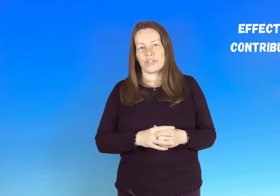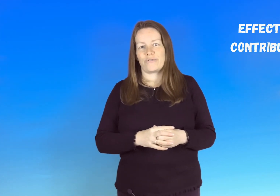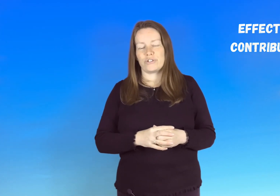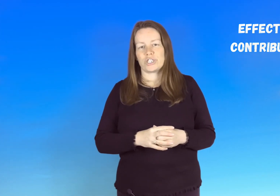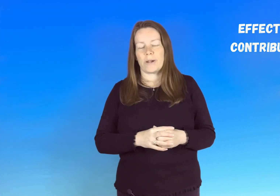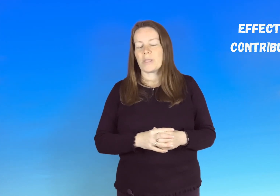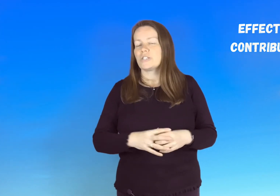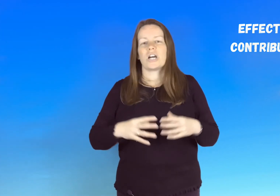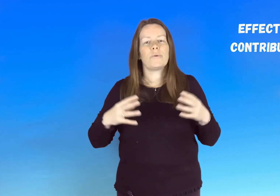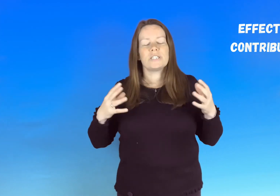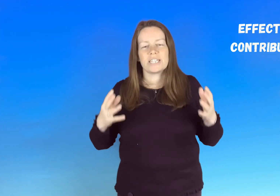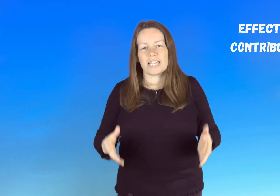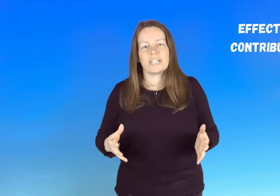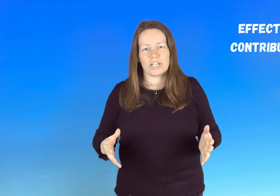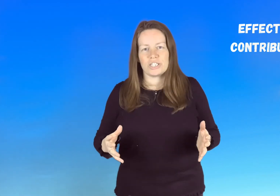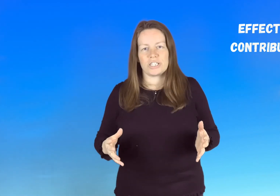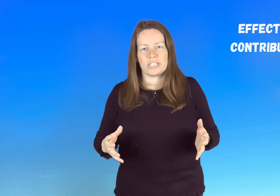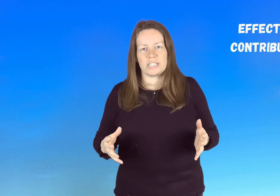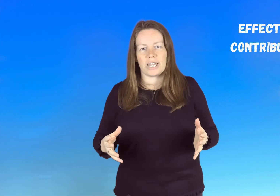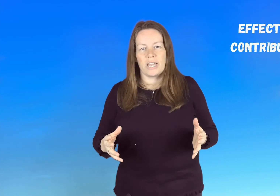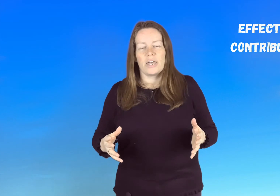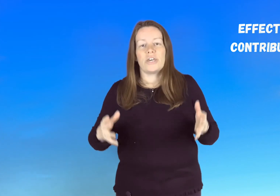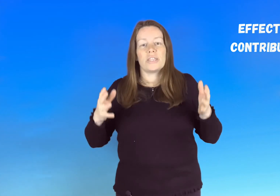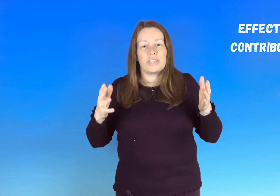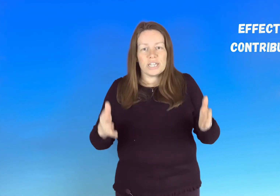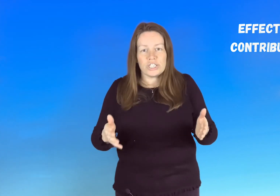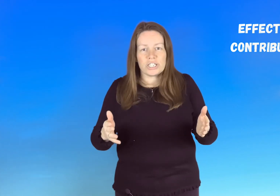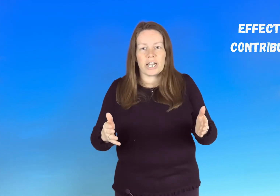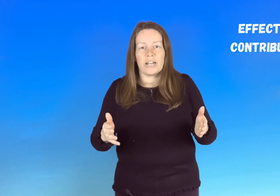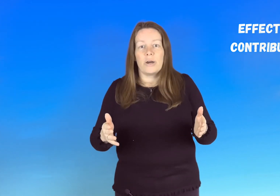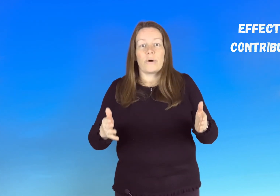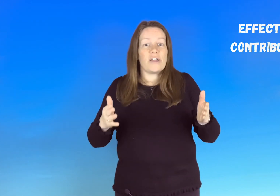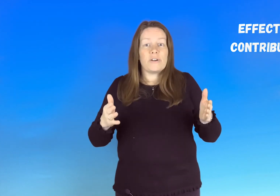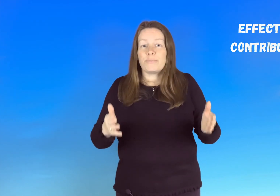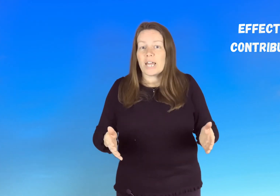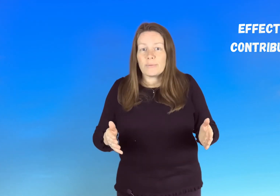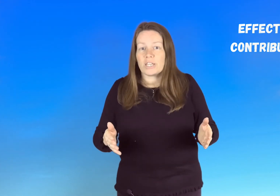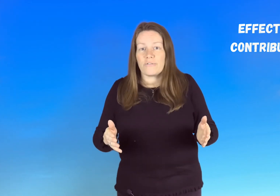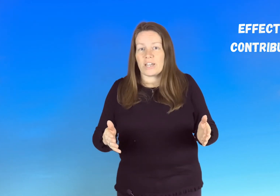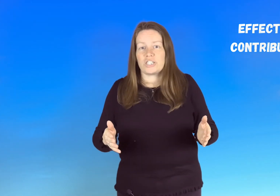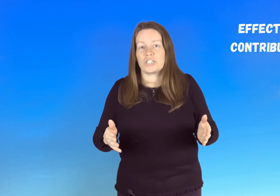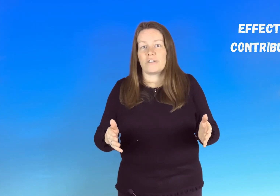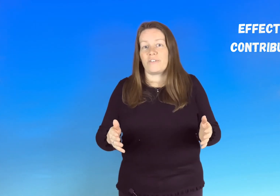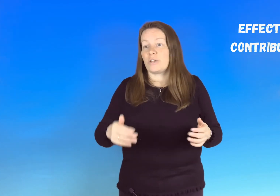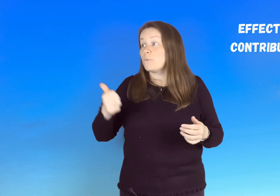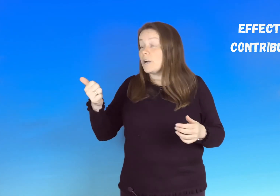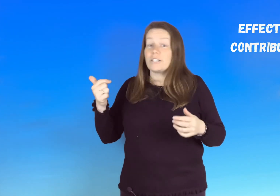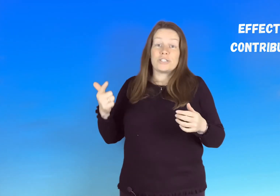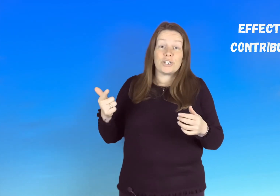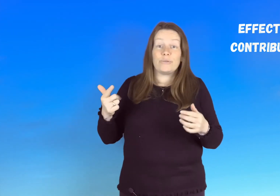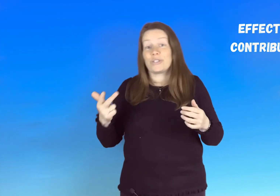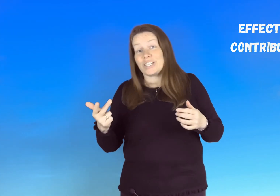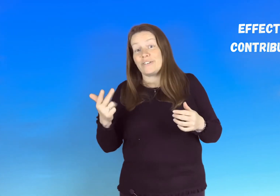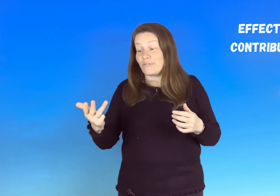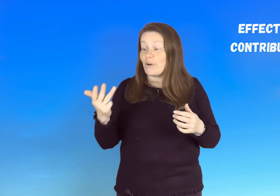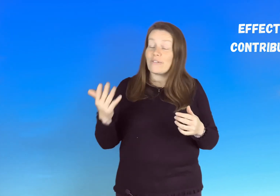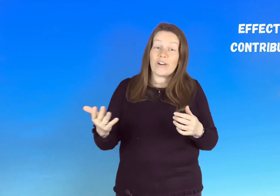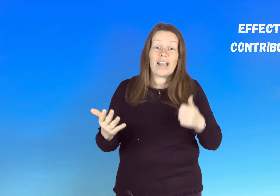the future so i want to encourage you today that this year whatever primary you find yourself in one two three four five